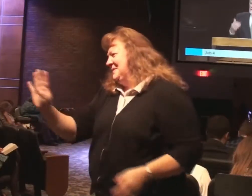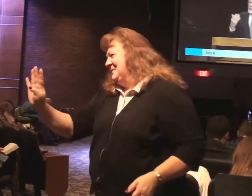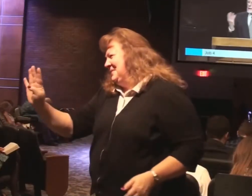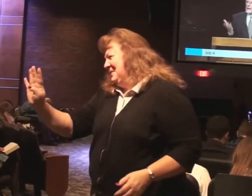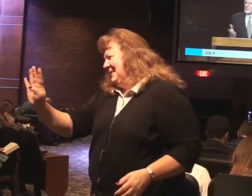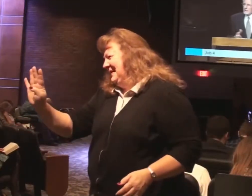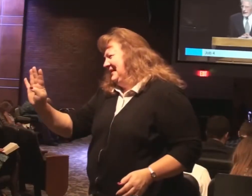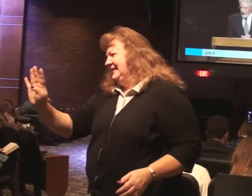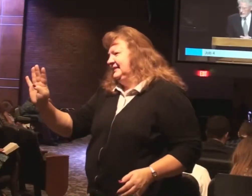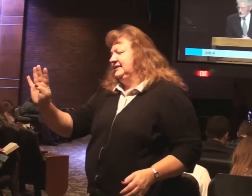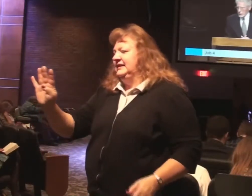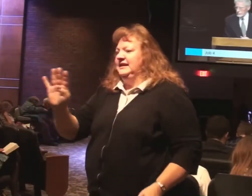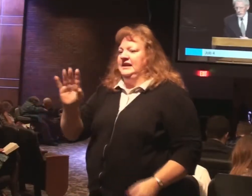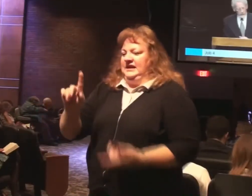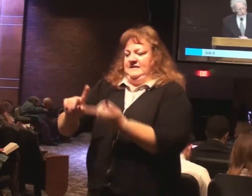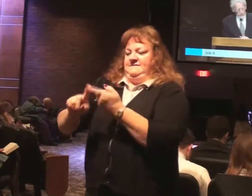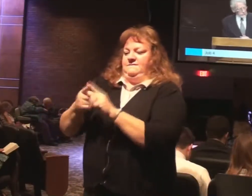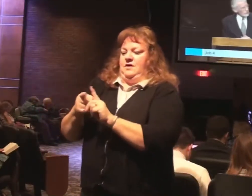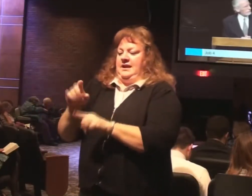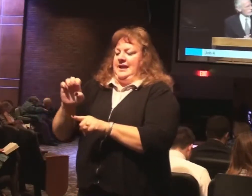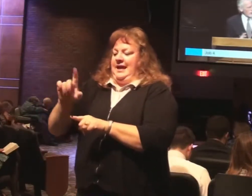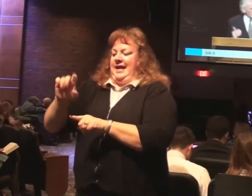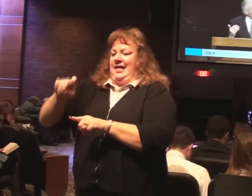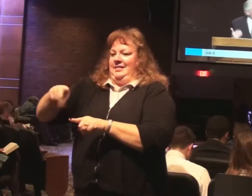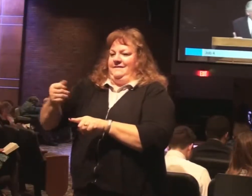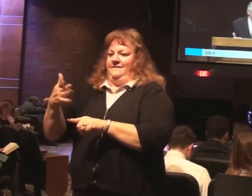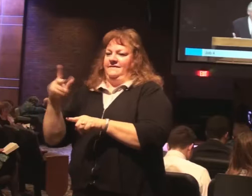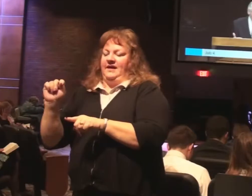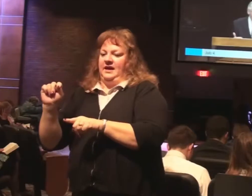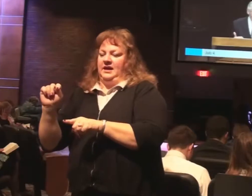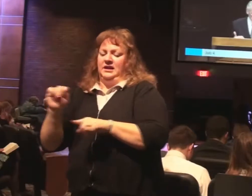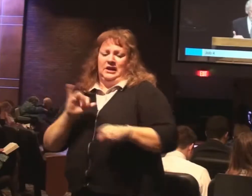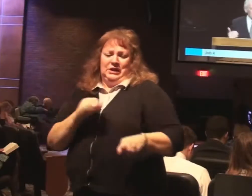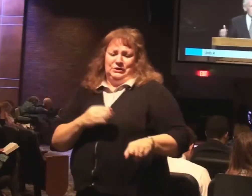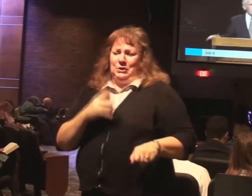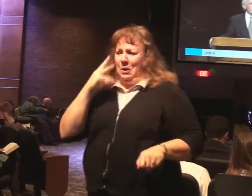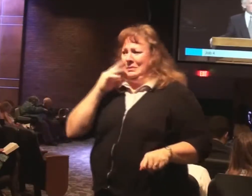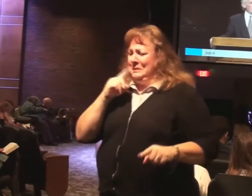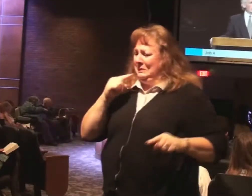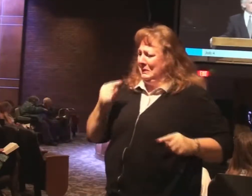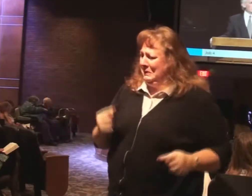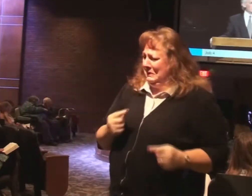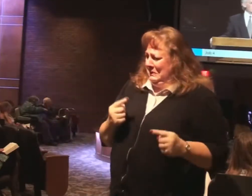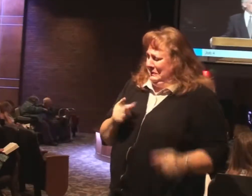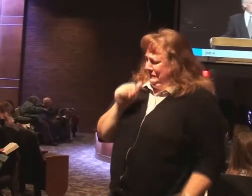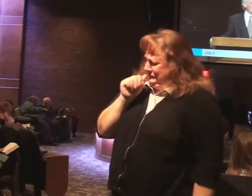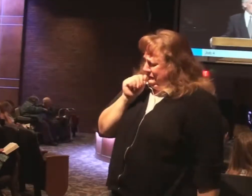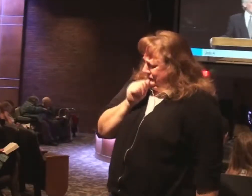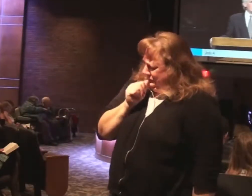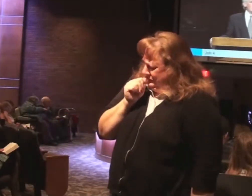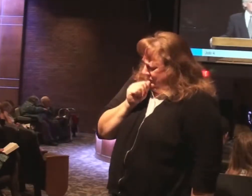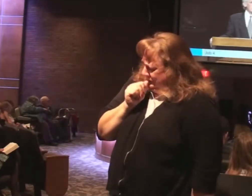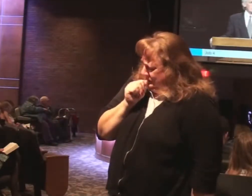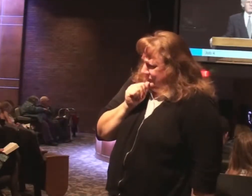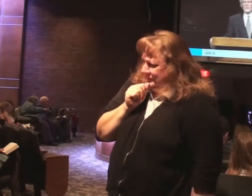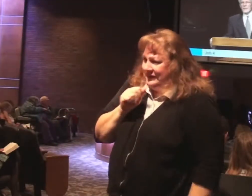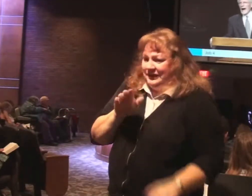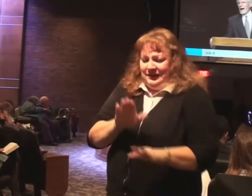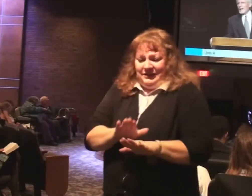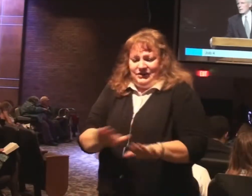And Eliphaz. Job's going through some very painful situations. He's seeing all of his children die in